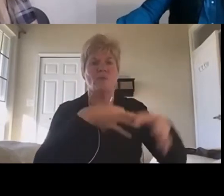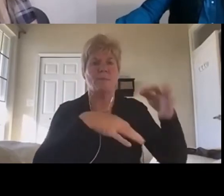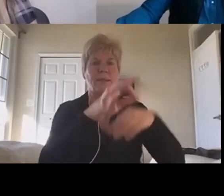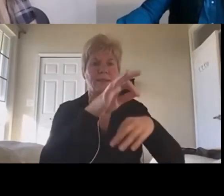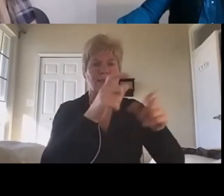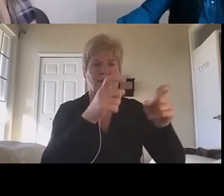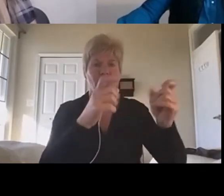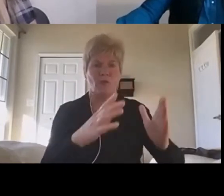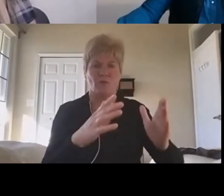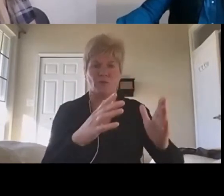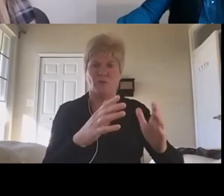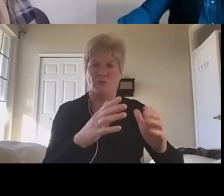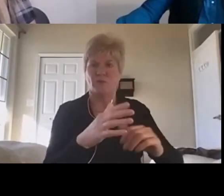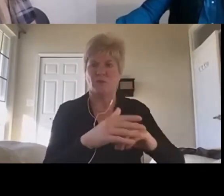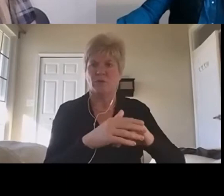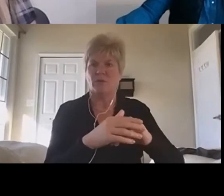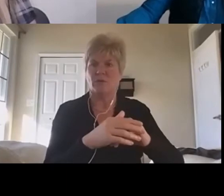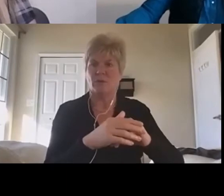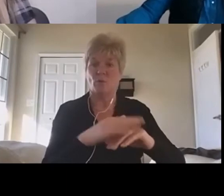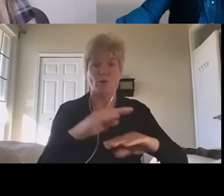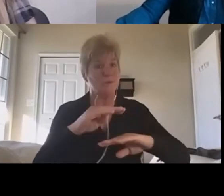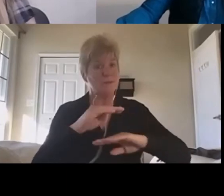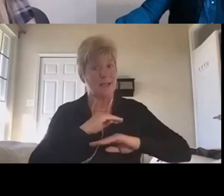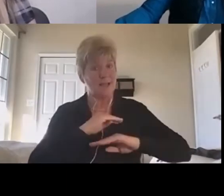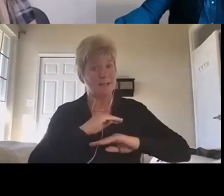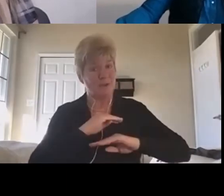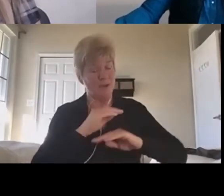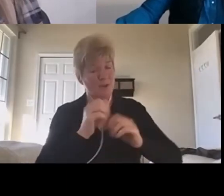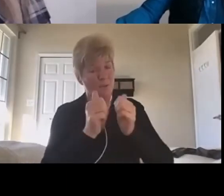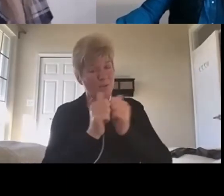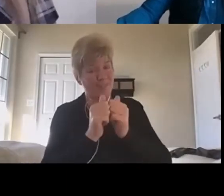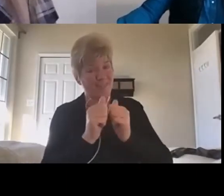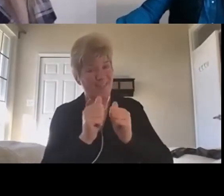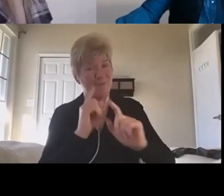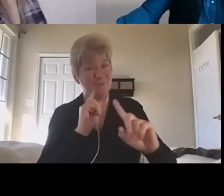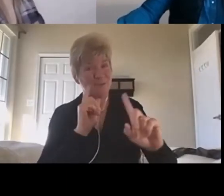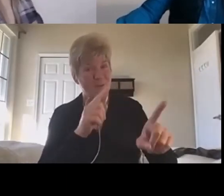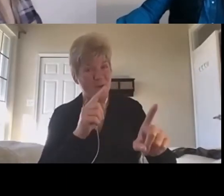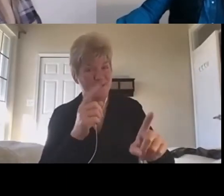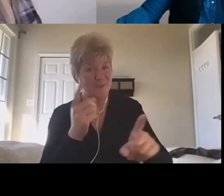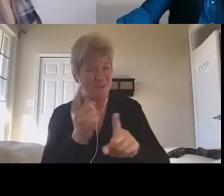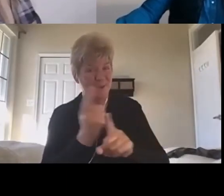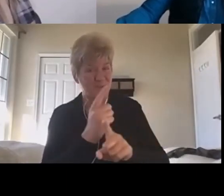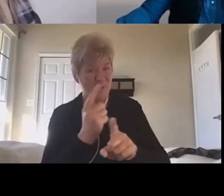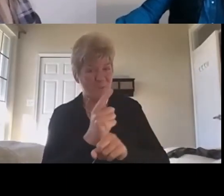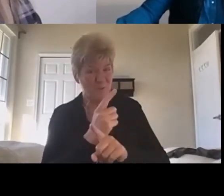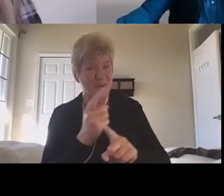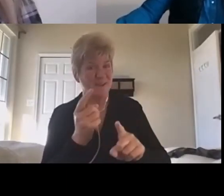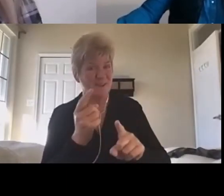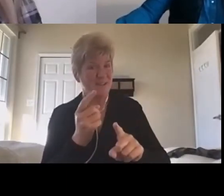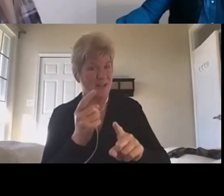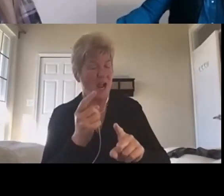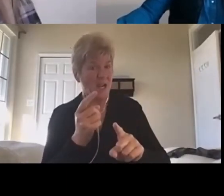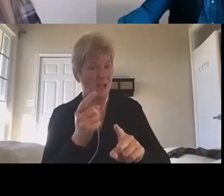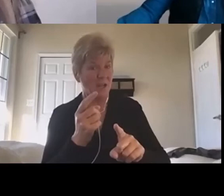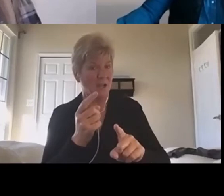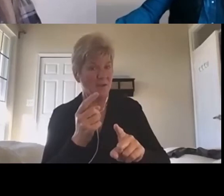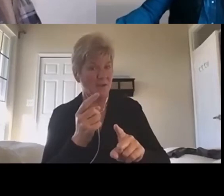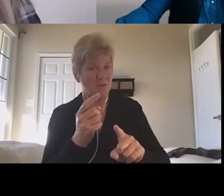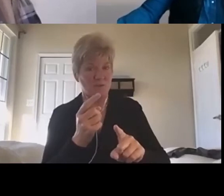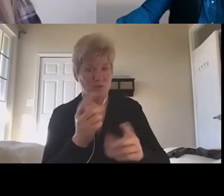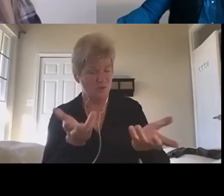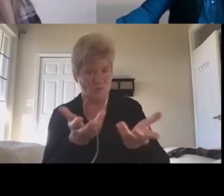wondered if, if you were satisfied, did I, did I respond appropriately to where you were going with that question? Or would you like to